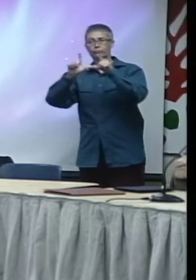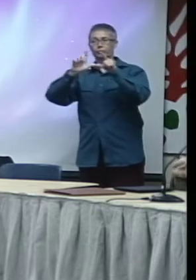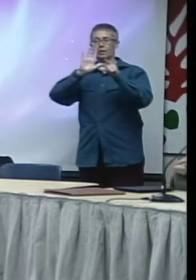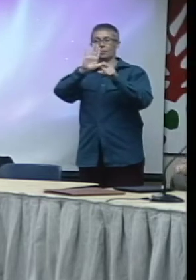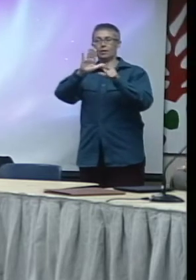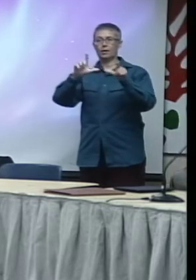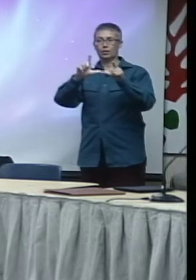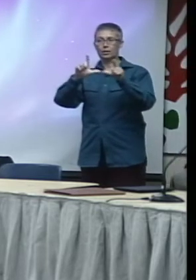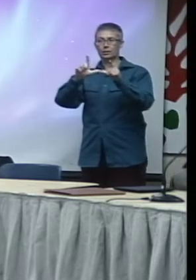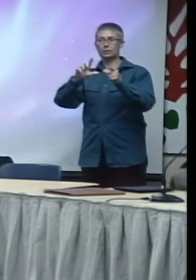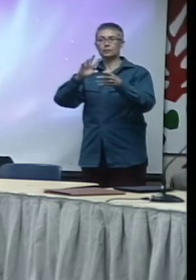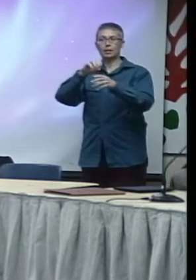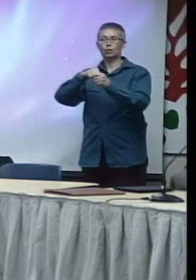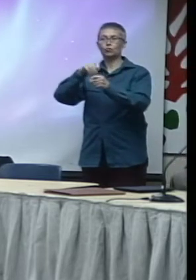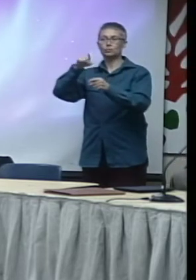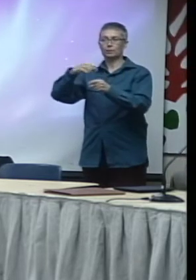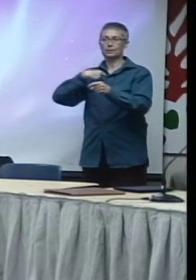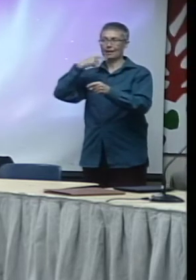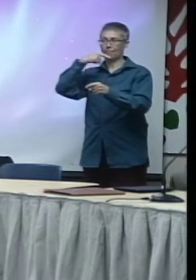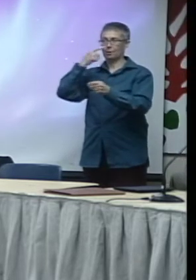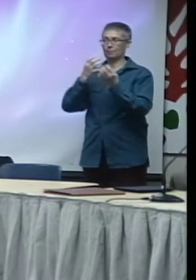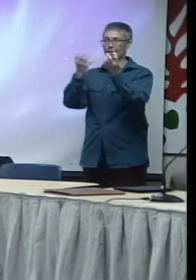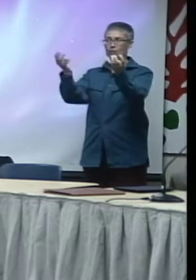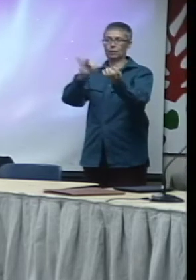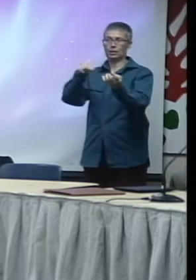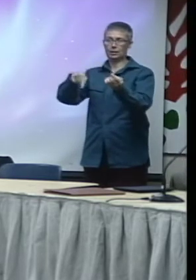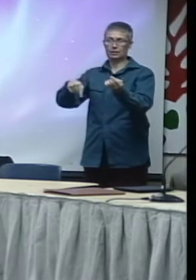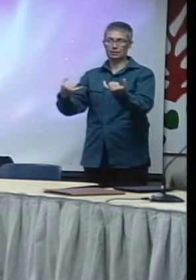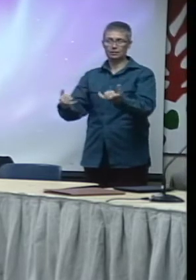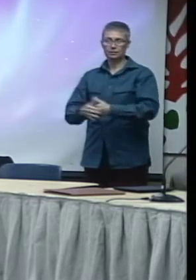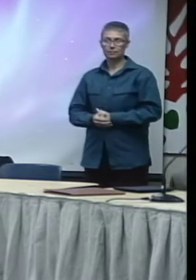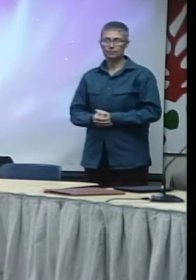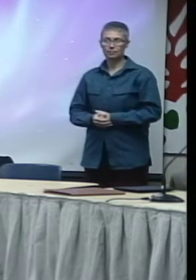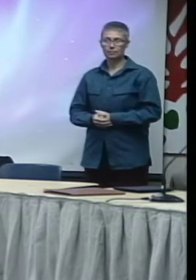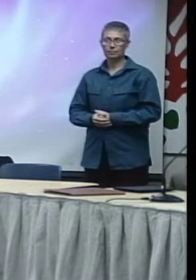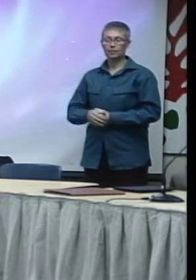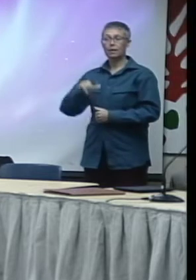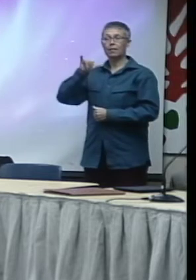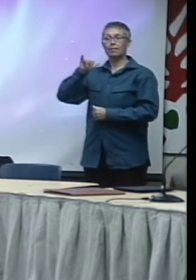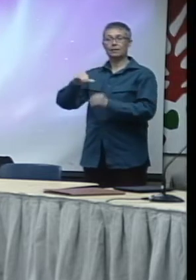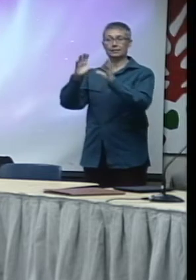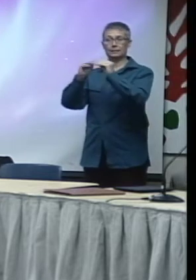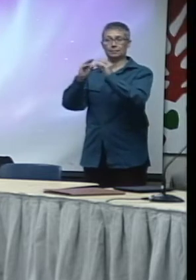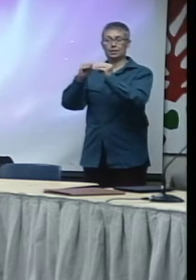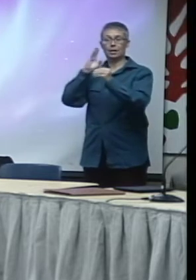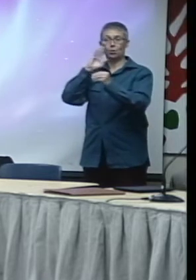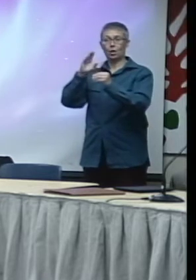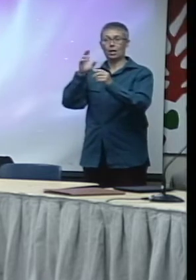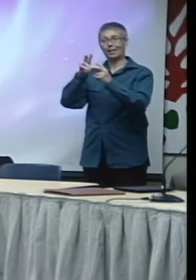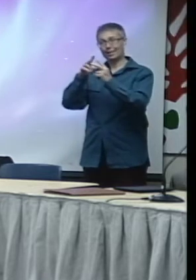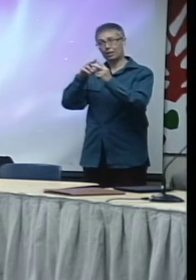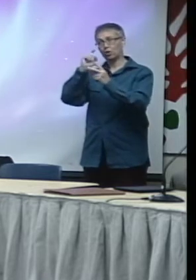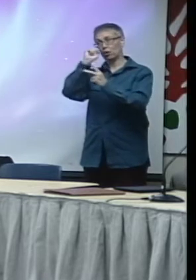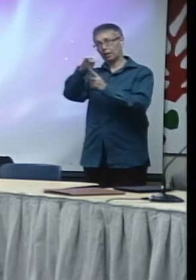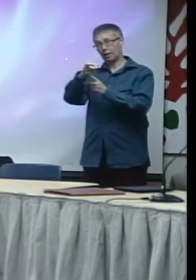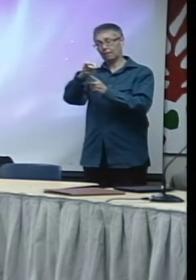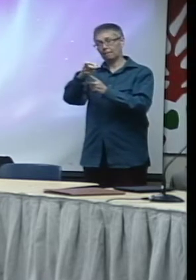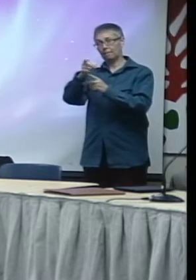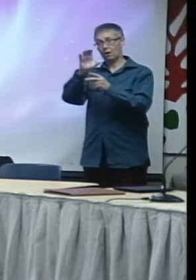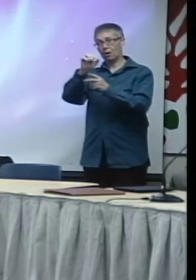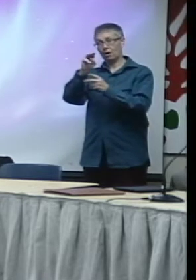ascertainment hearings. Ultimately, these proceedings will result in either a renewal of Comcast license